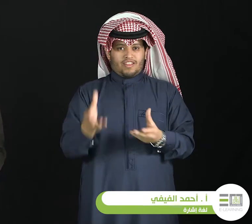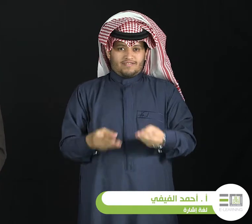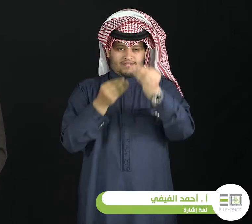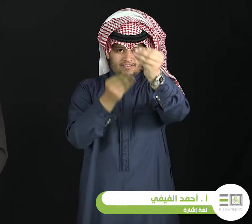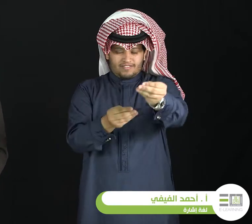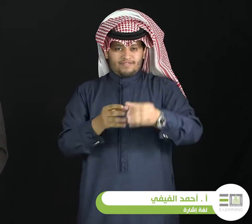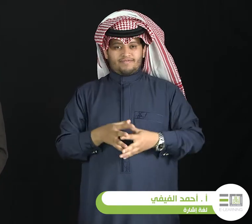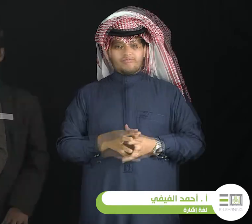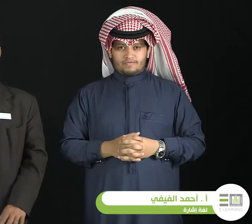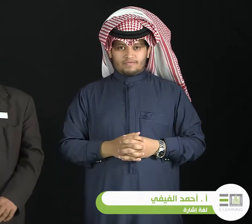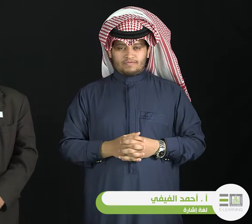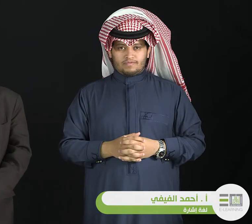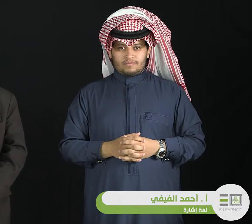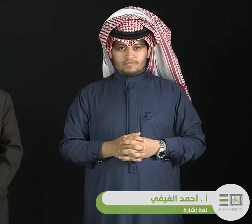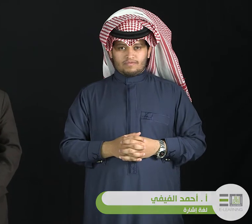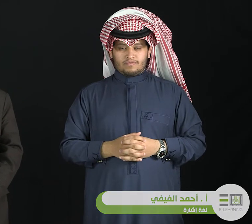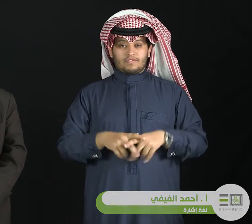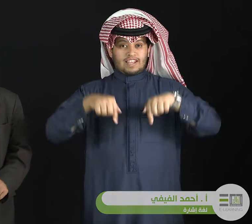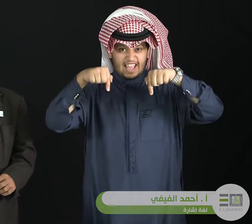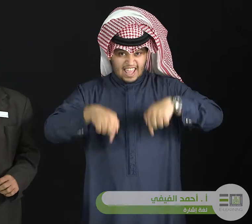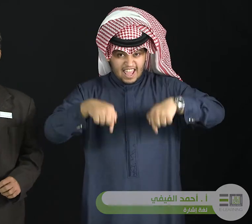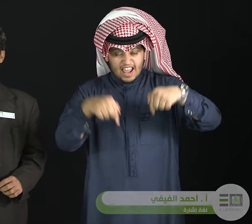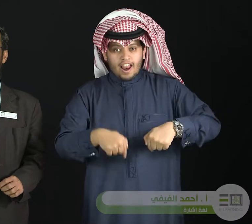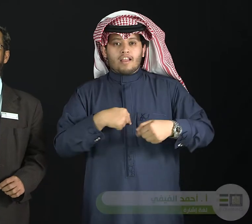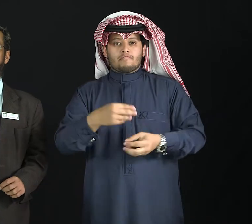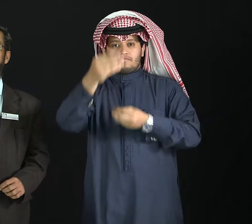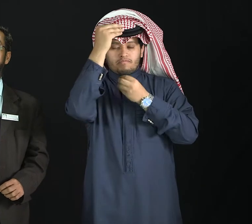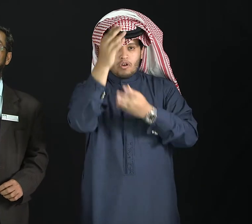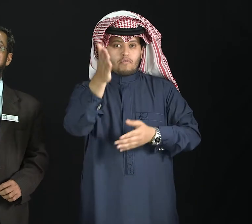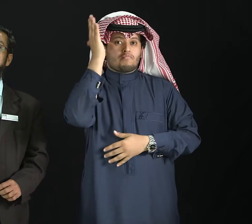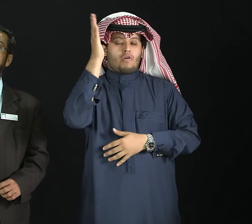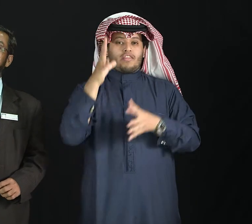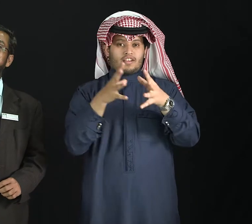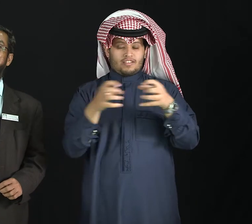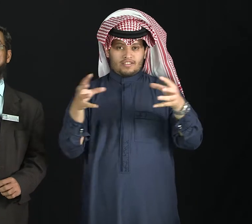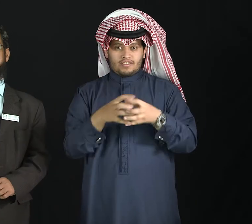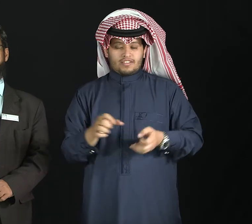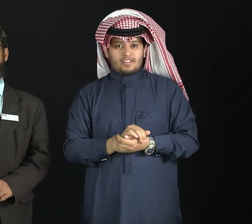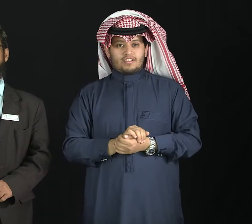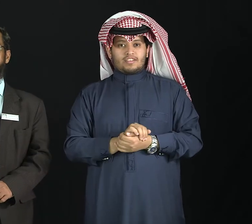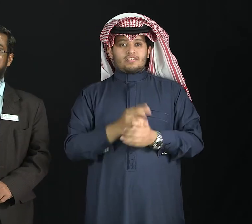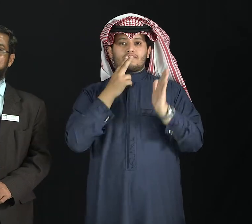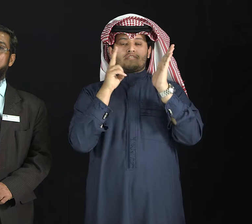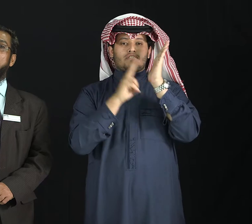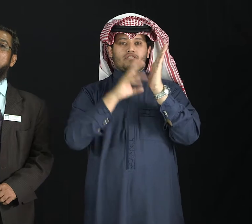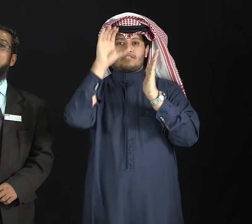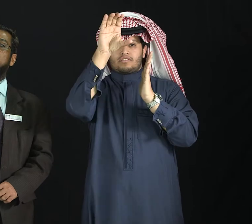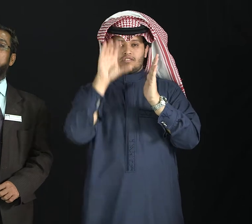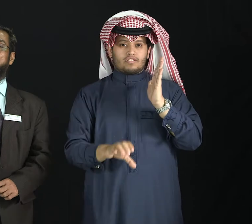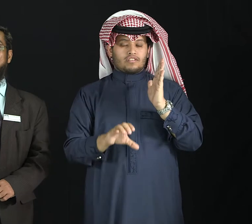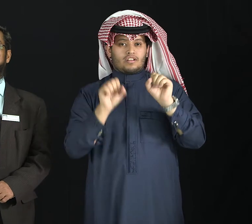class. Now I am going to present two paragraphs from